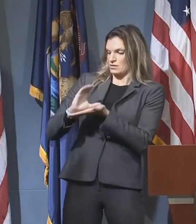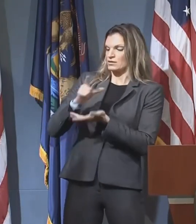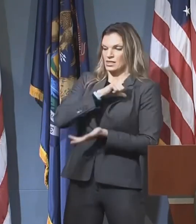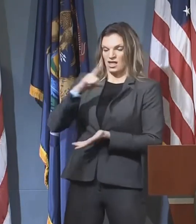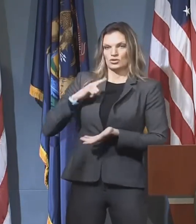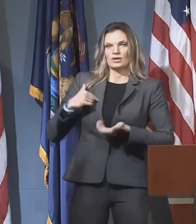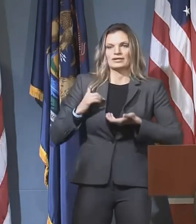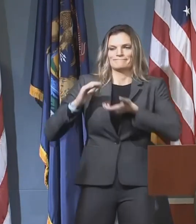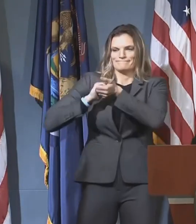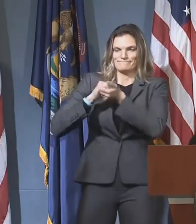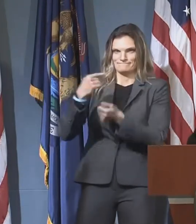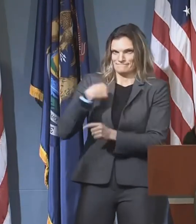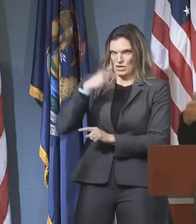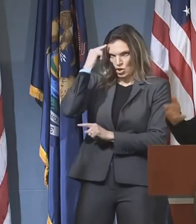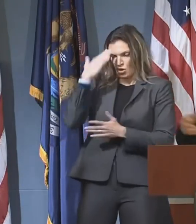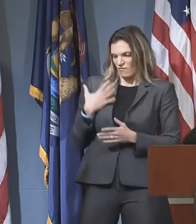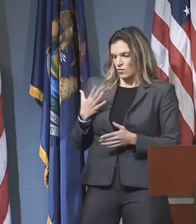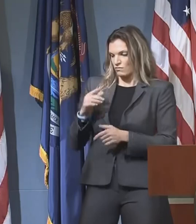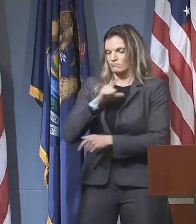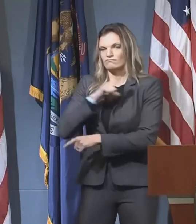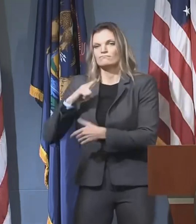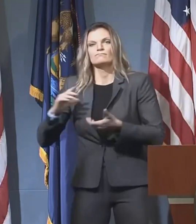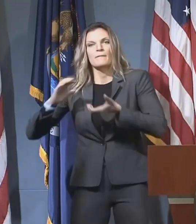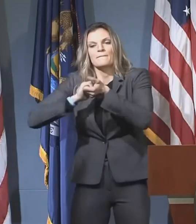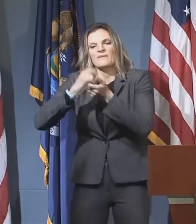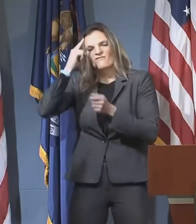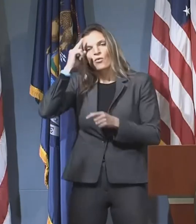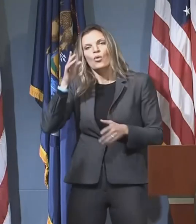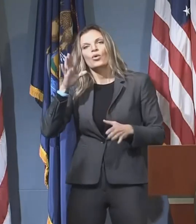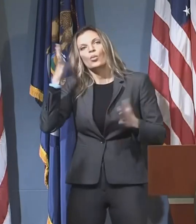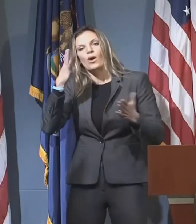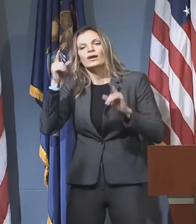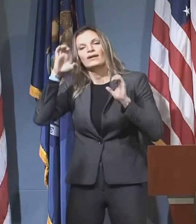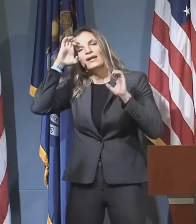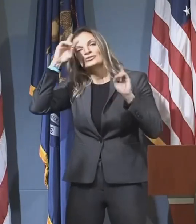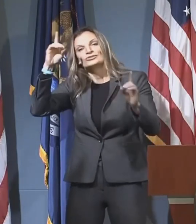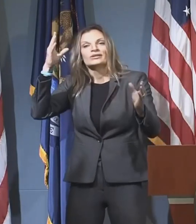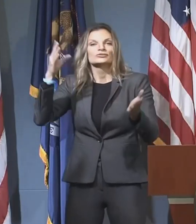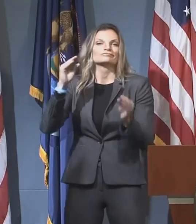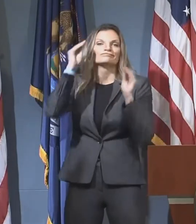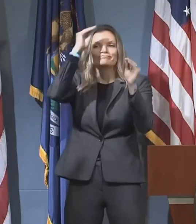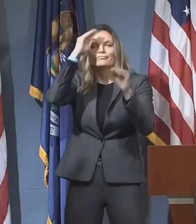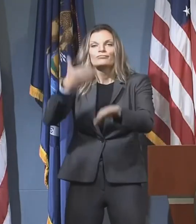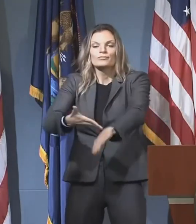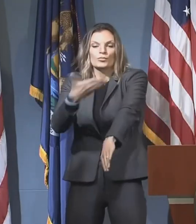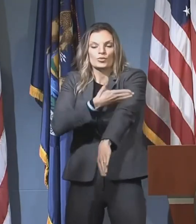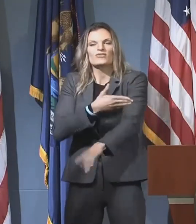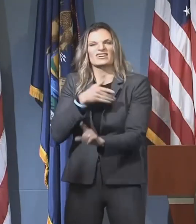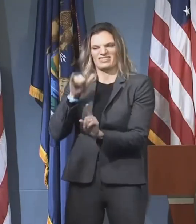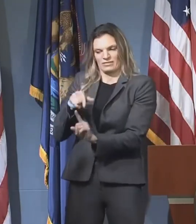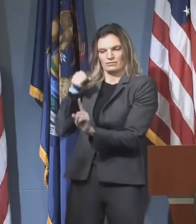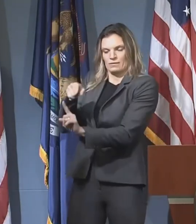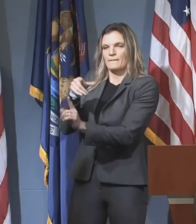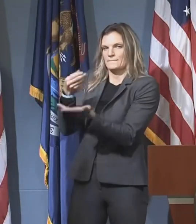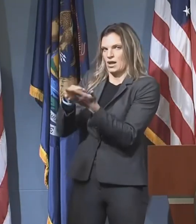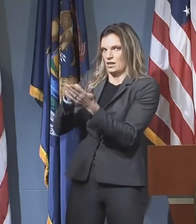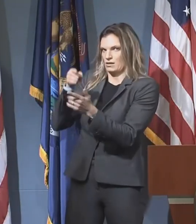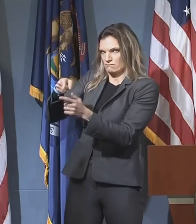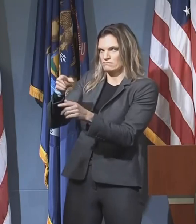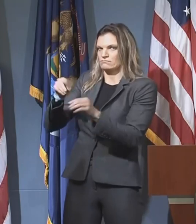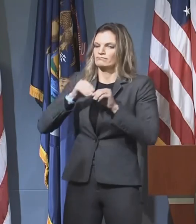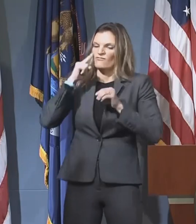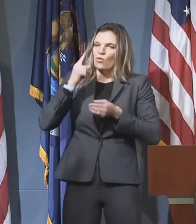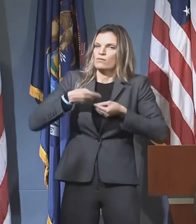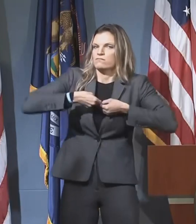legislature to further educational goals. So they're not coming out of the school aid fund. They are dollars that are to be